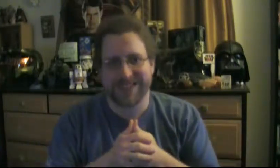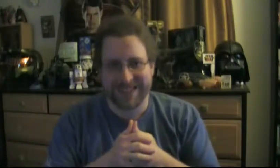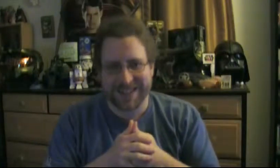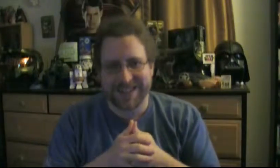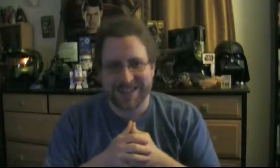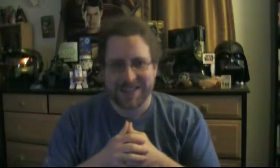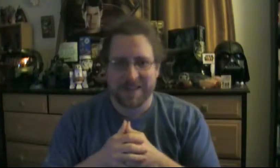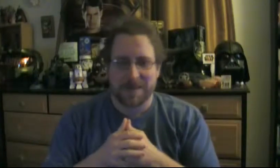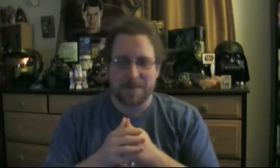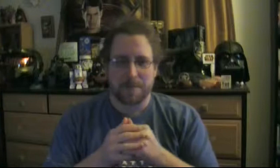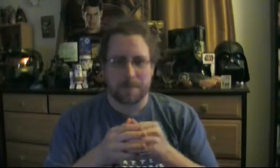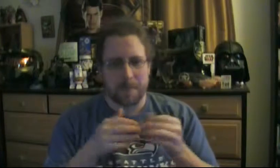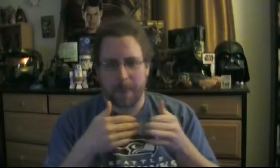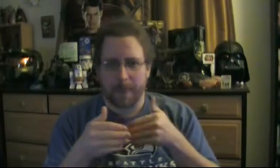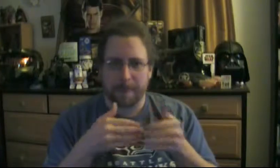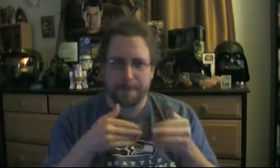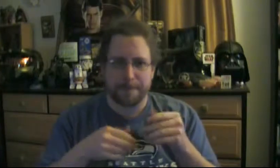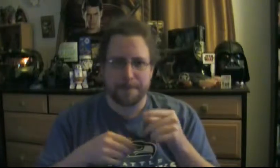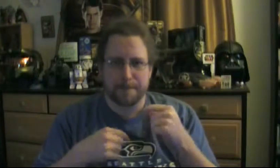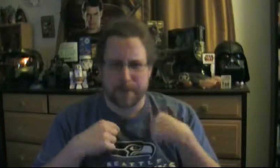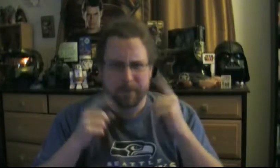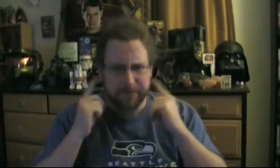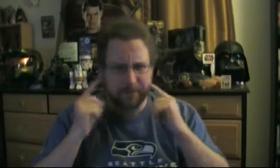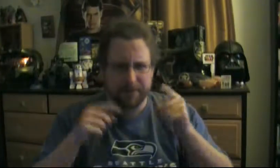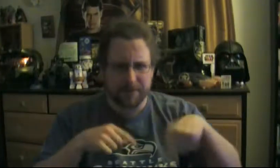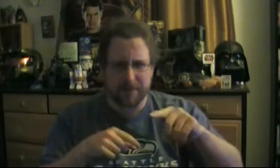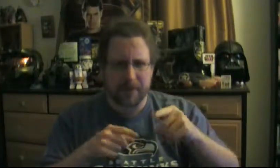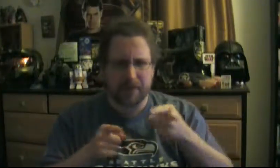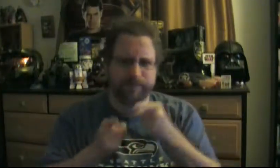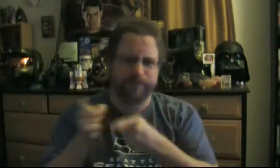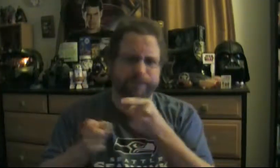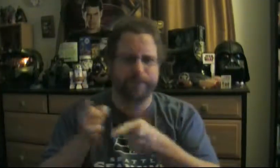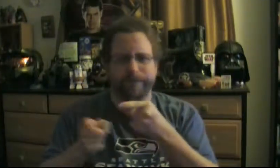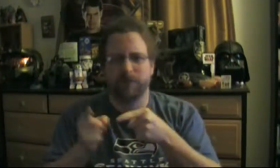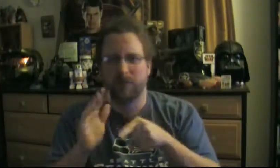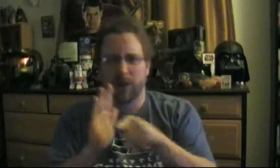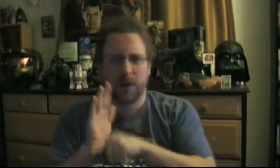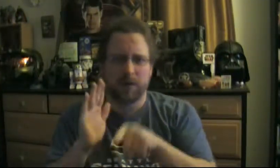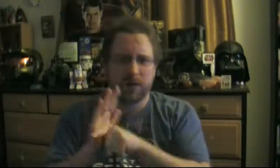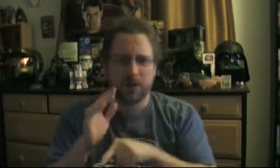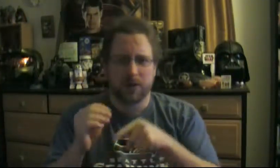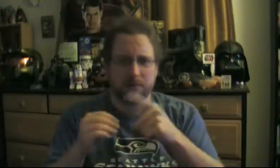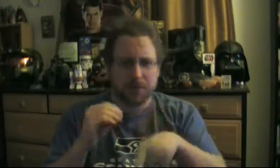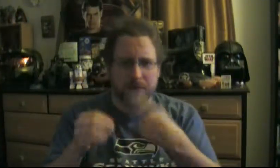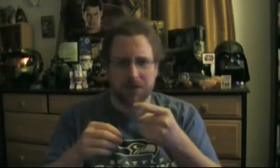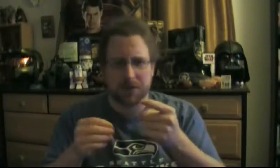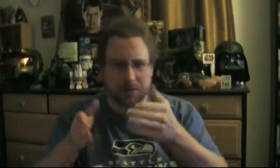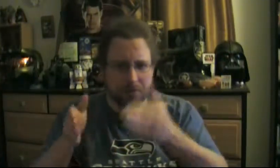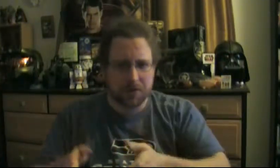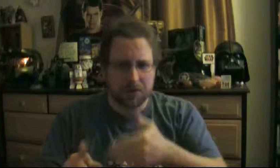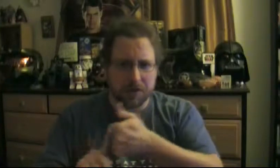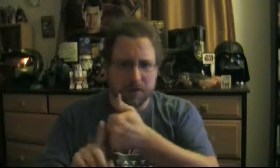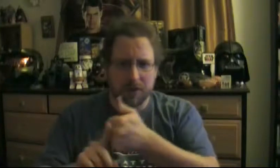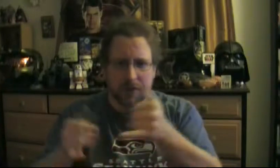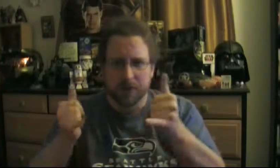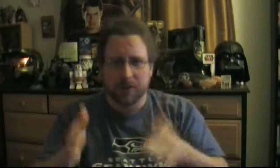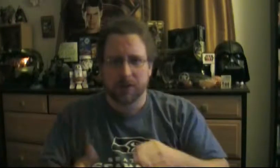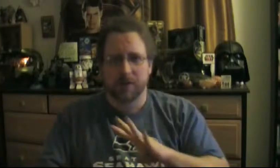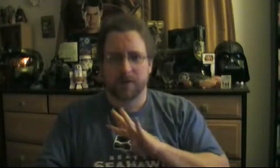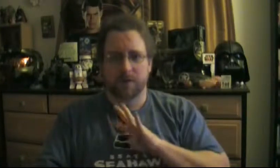Feet. Matty teaches any recipe, we now decide, 6-5-6-1999. You may not give up on dinner. You did a